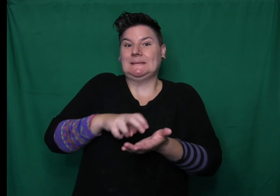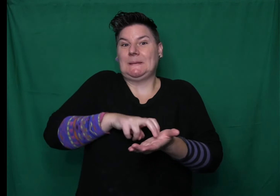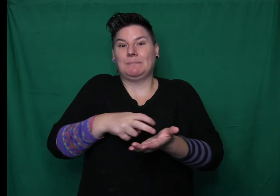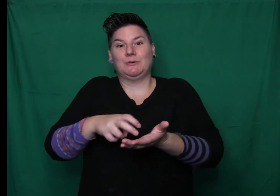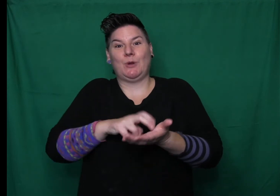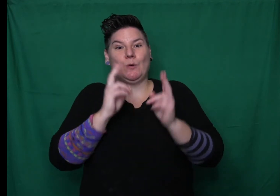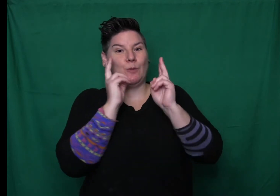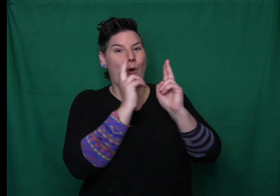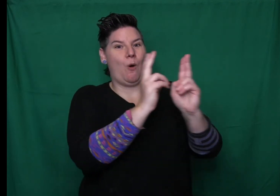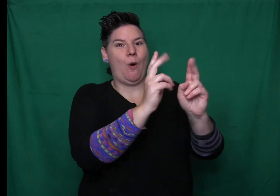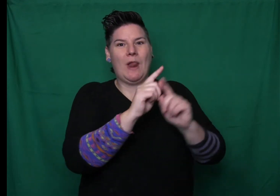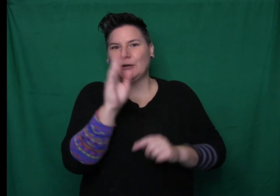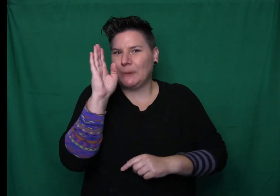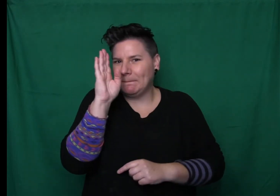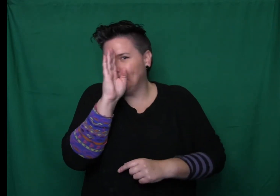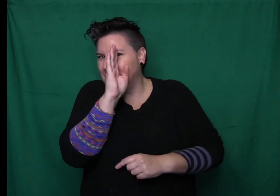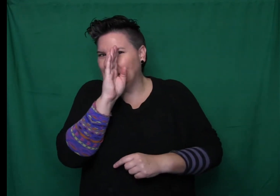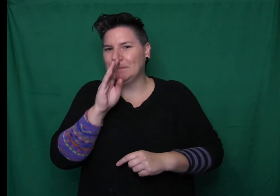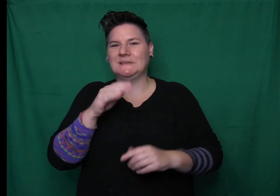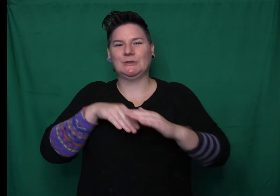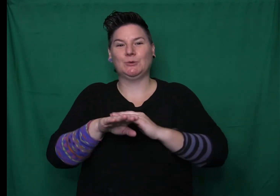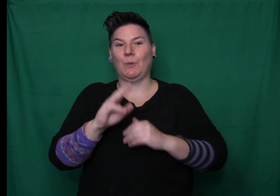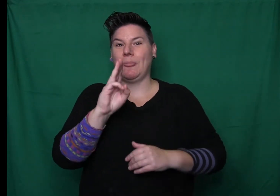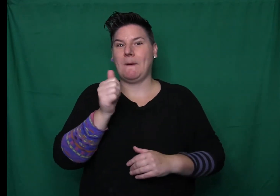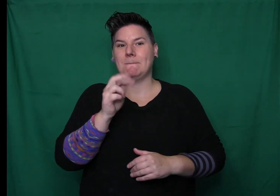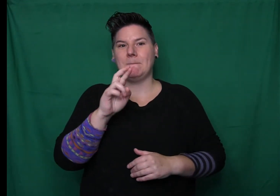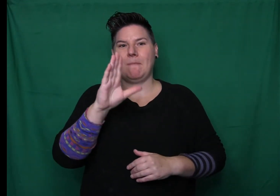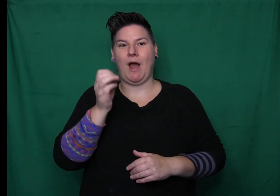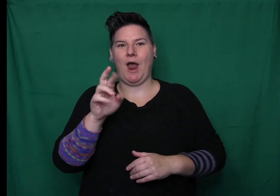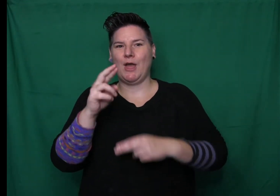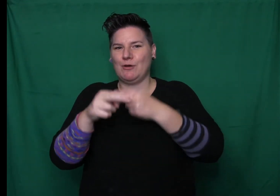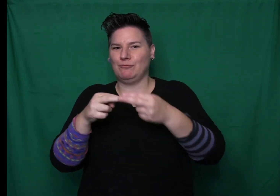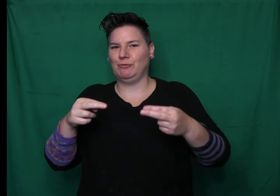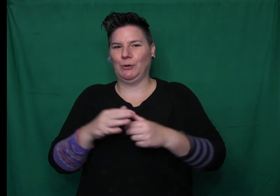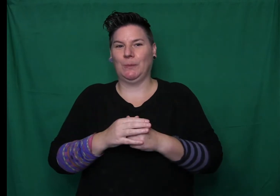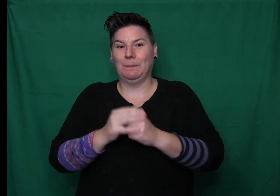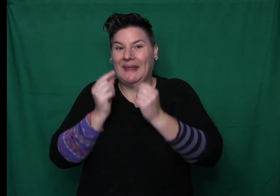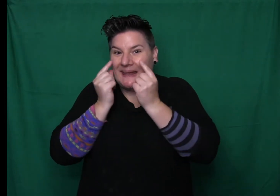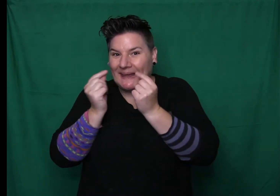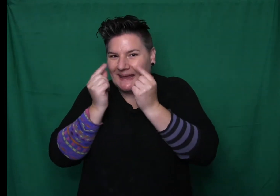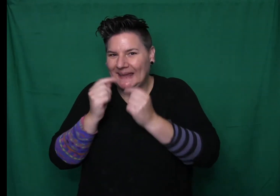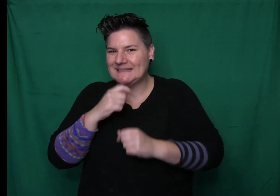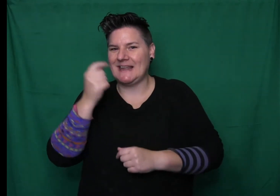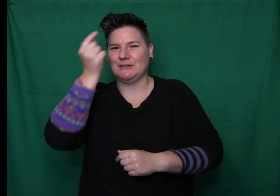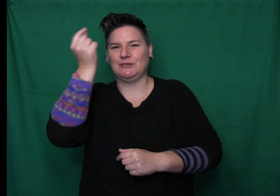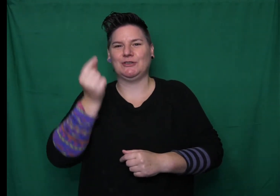said Dorry. Let's put on a play. You'll be the wicked magician. You'll